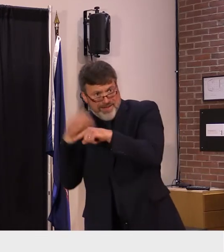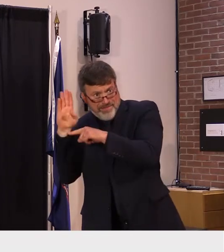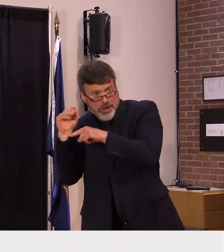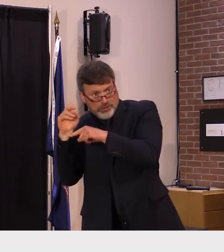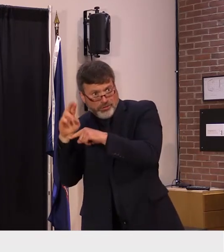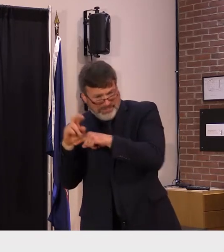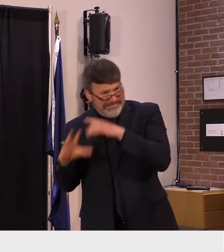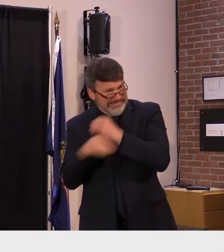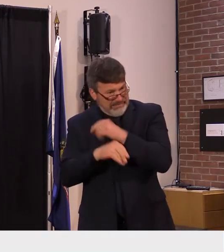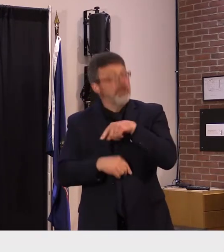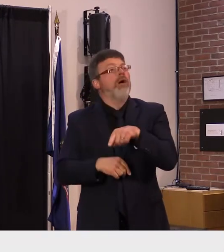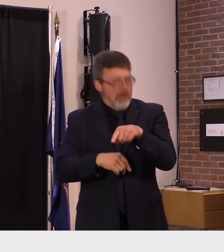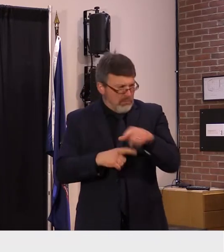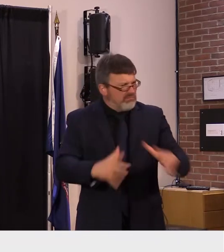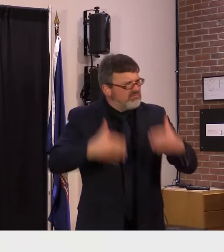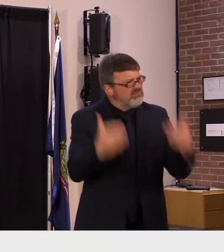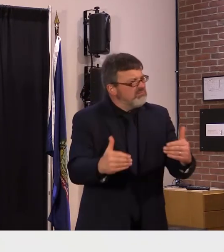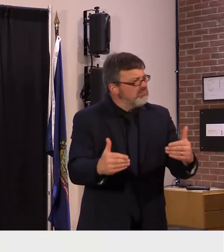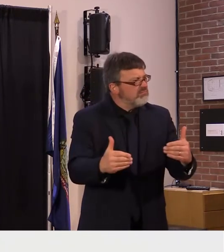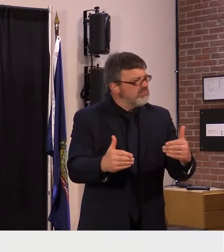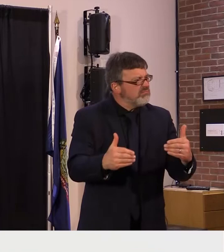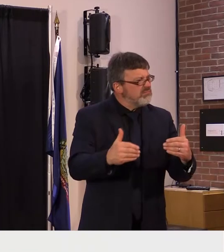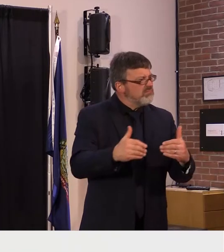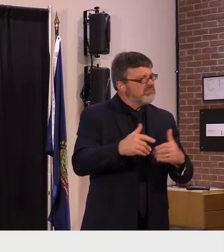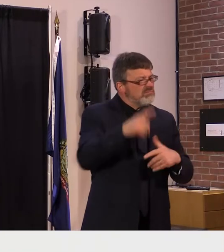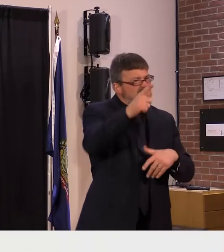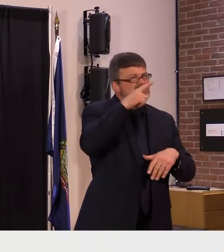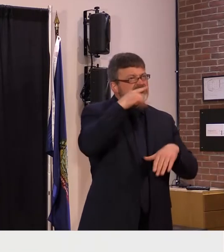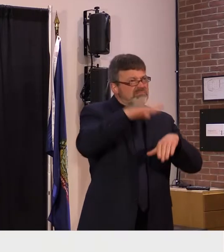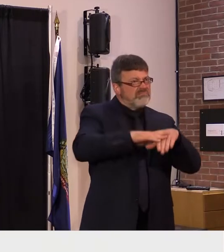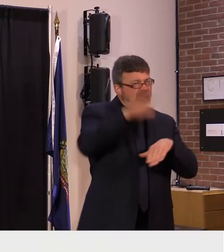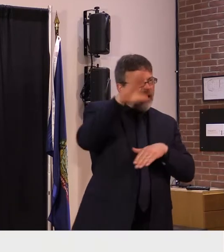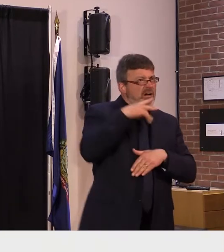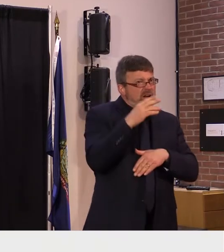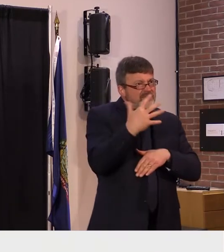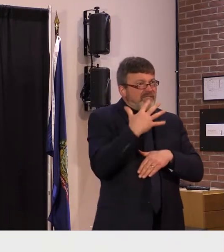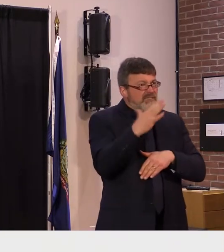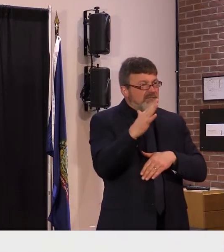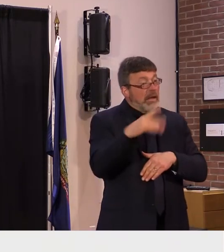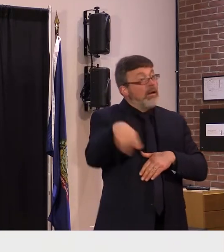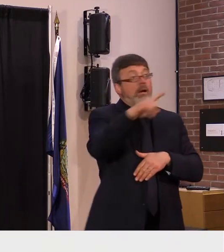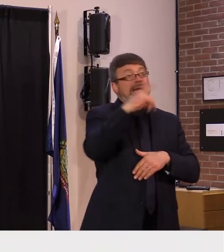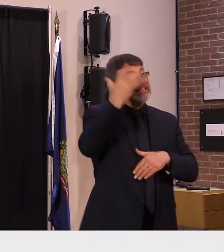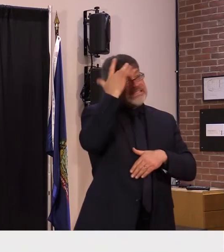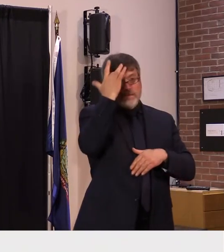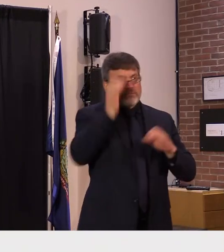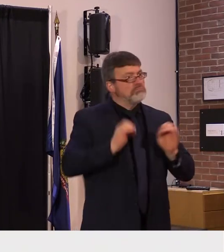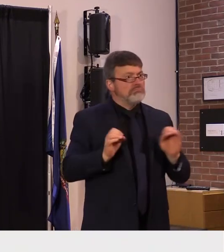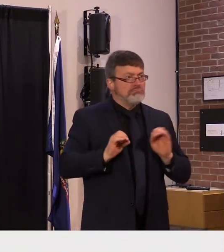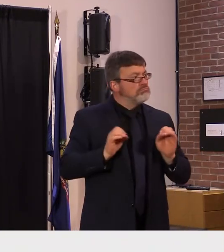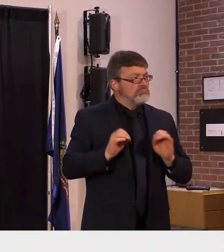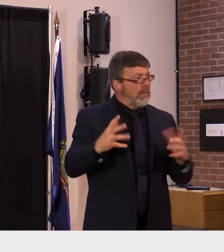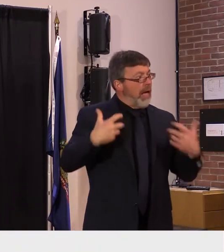means one booster for anyone age 50 or older two boosters